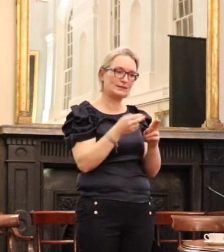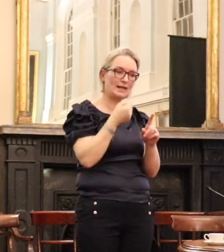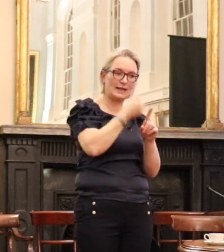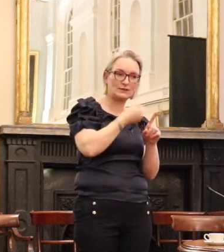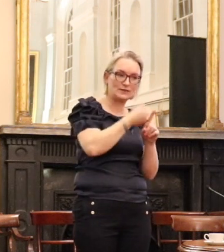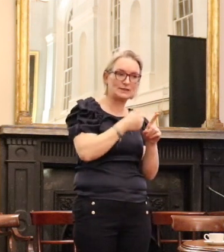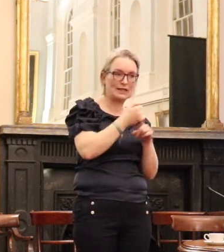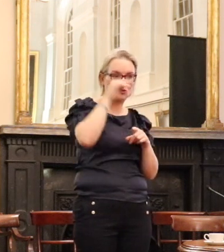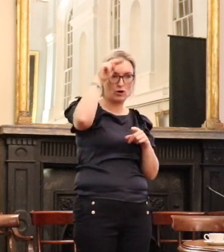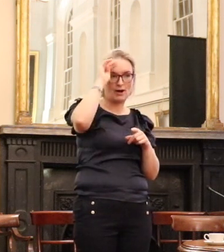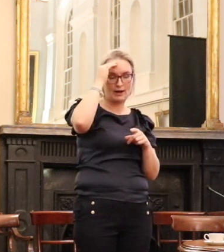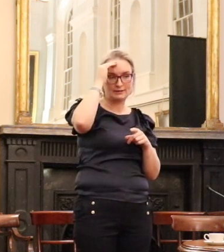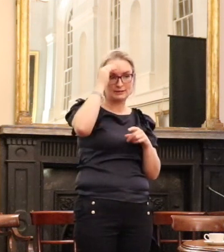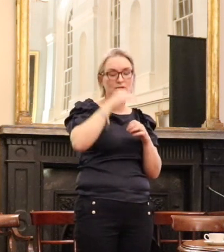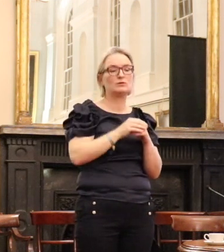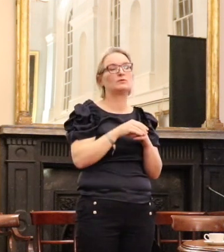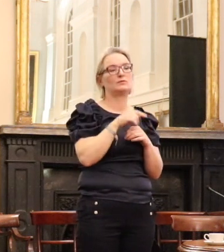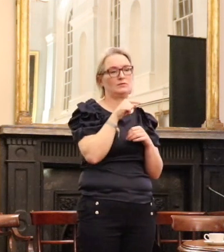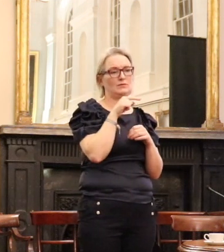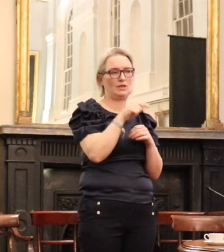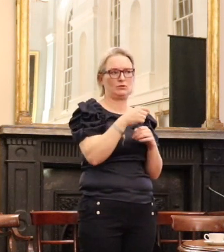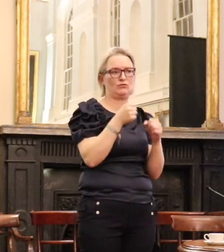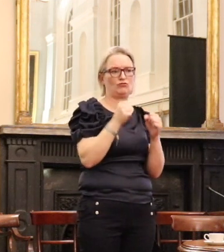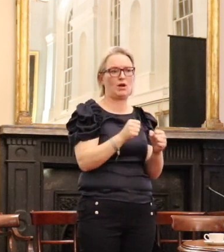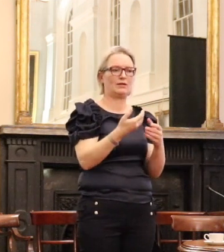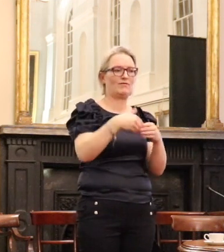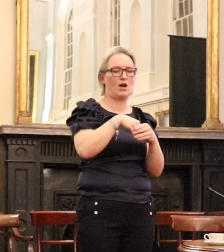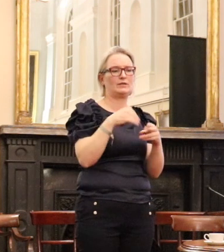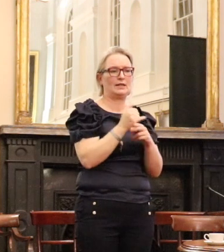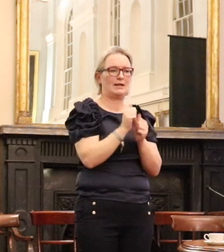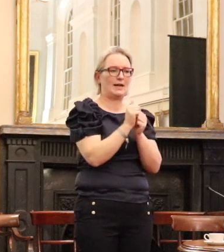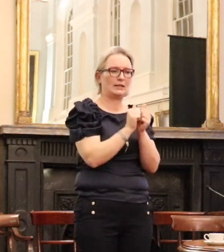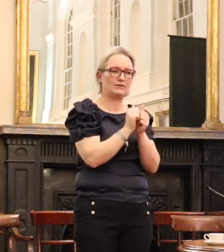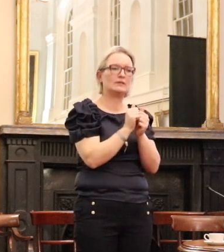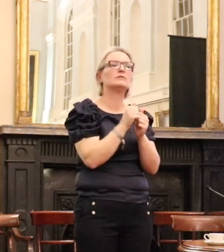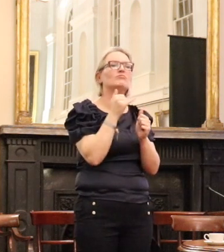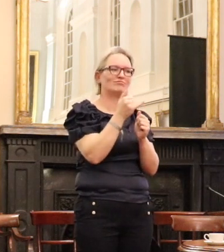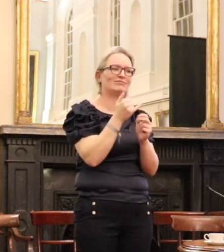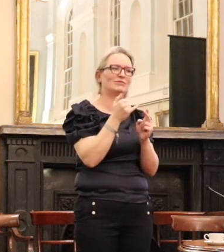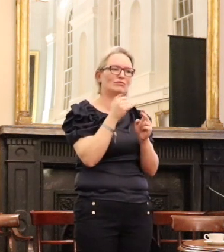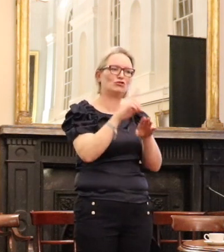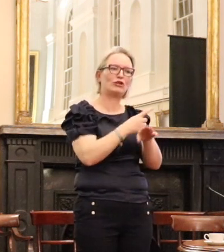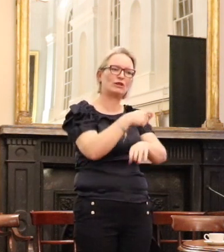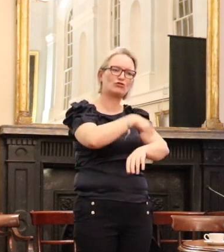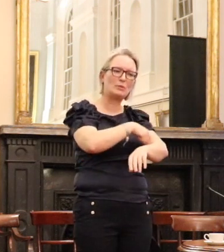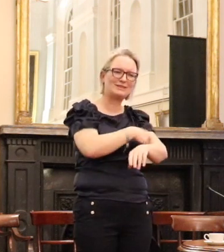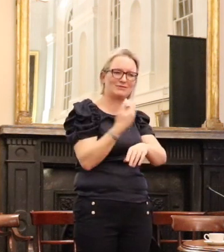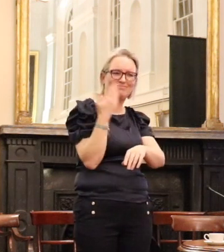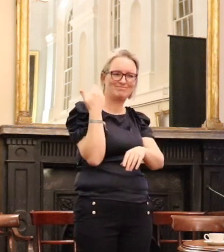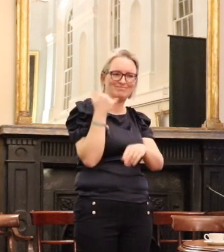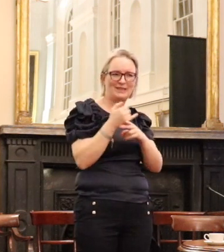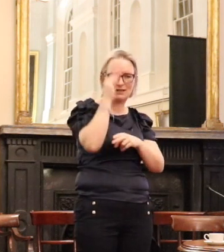in the north, and who was at the coalface of civil rights activism at the grimest time in this country's history.